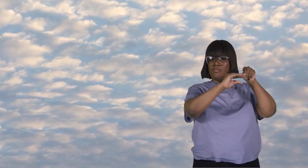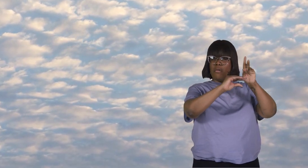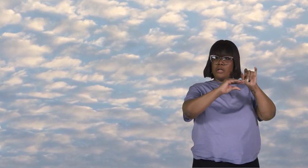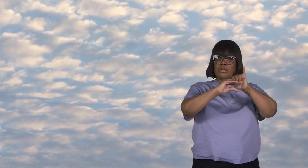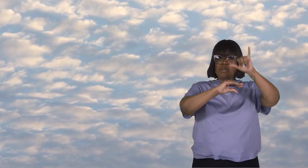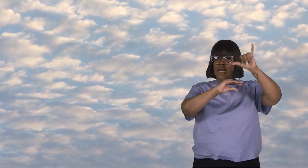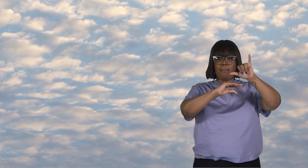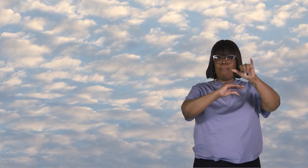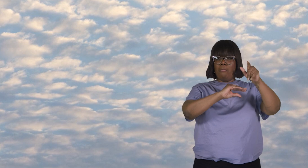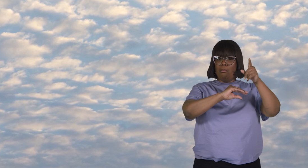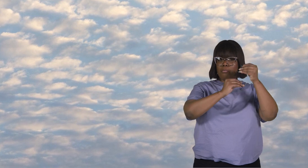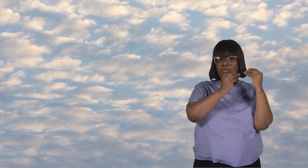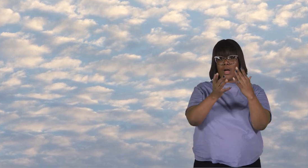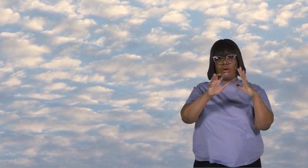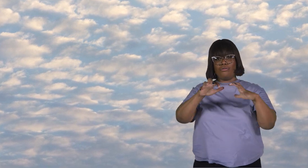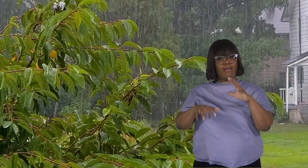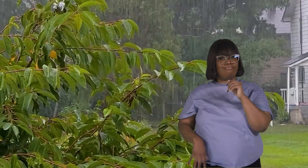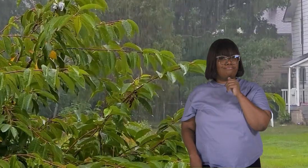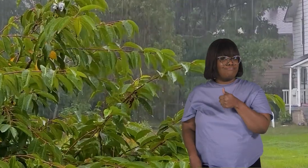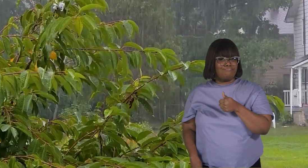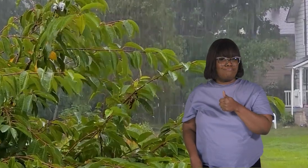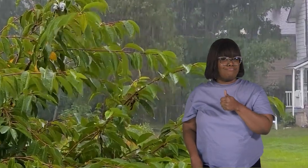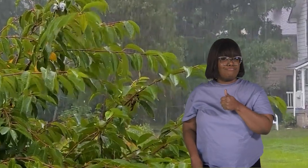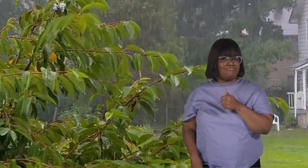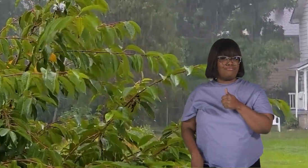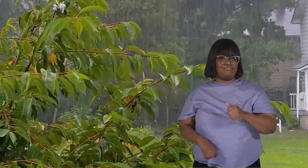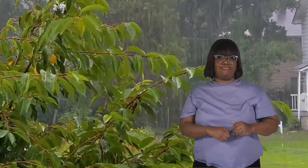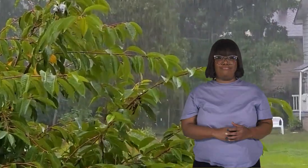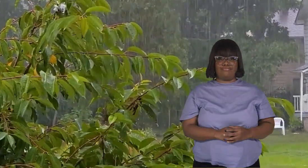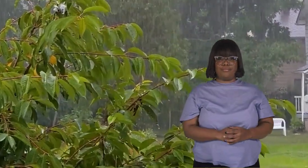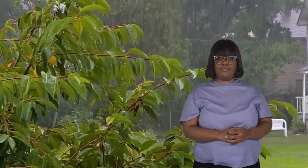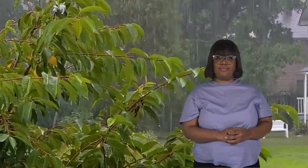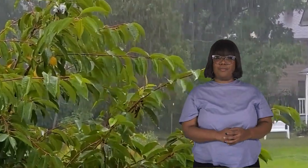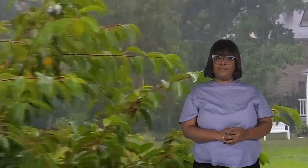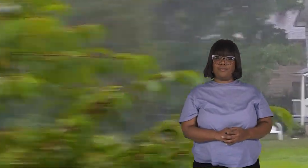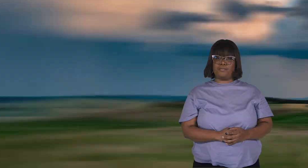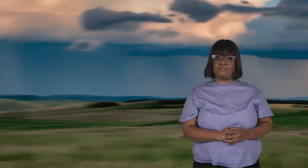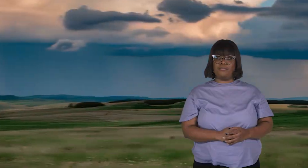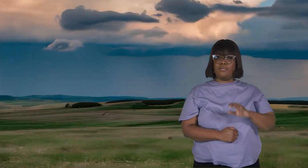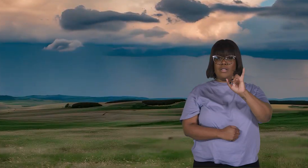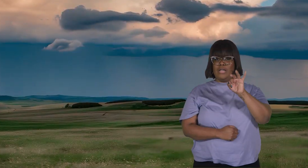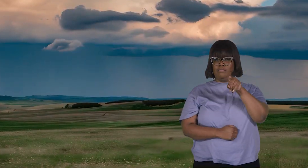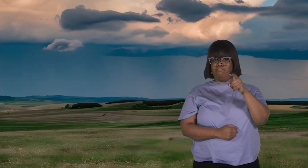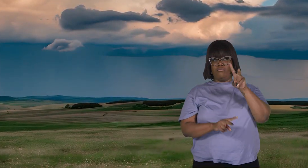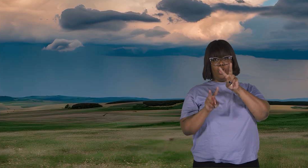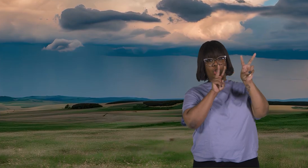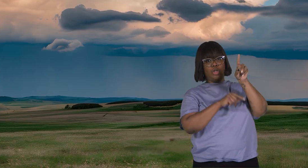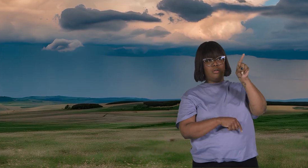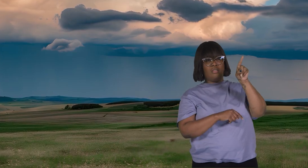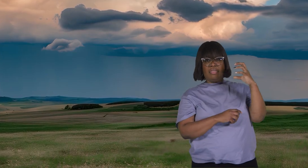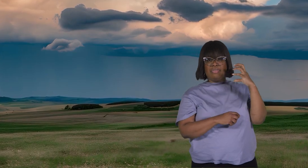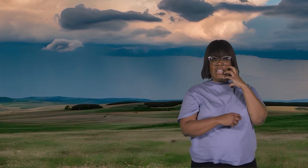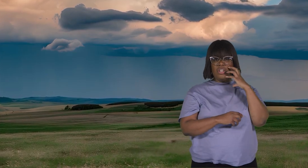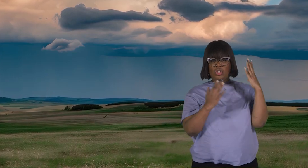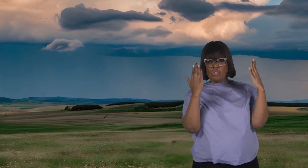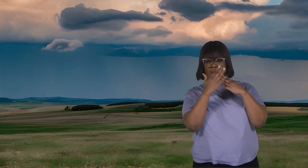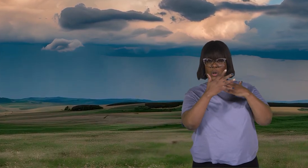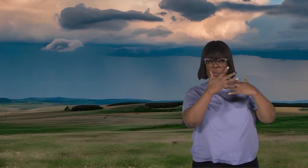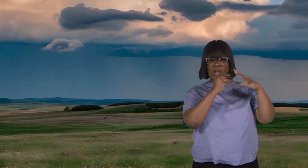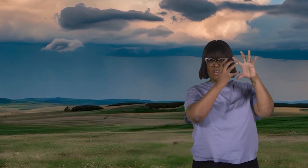unlike the altostratus, they do not provide rain. If you are looking for thick, dark gray clouds